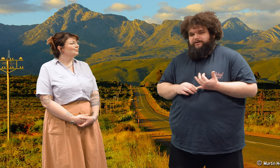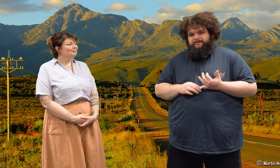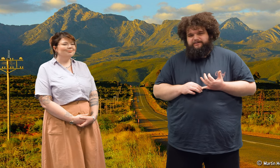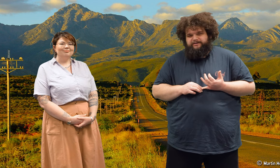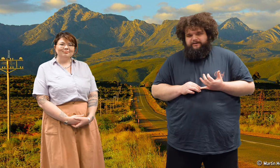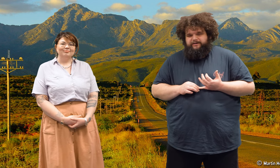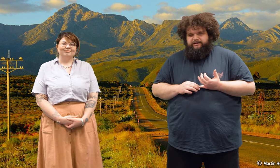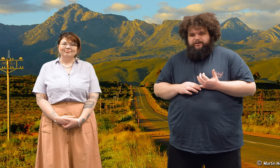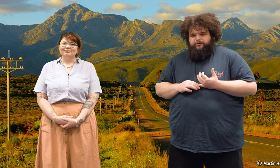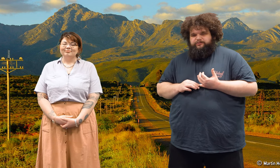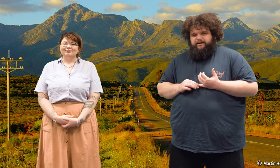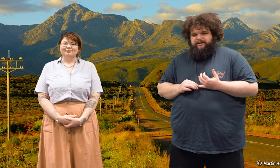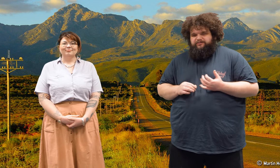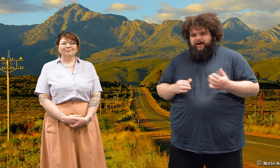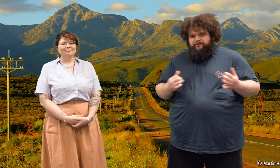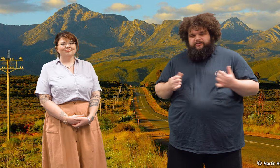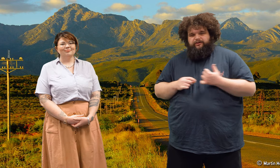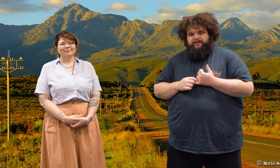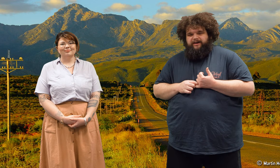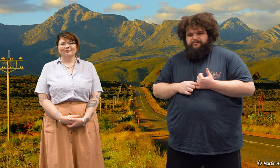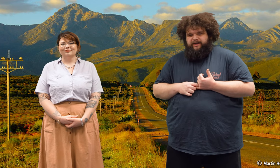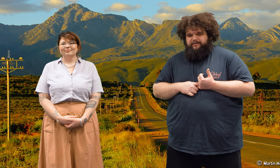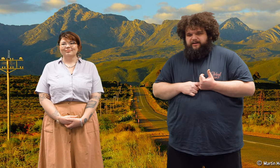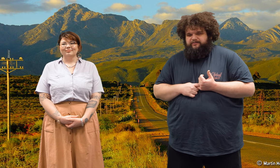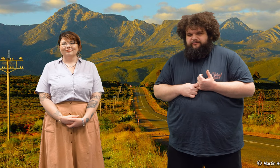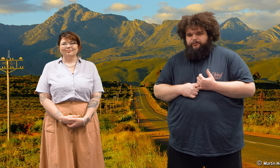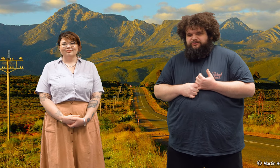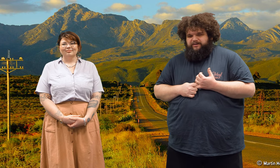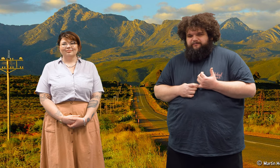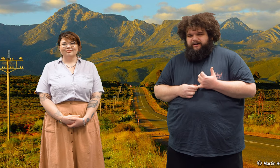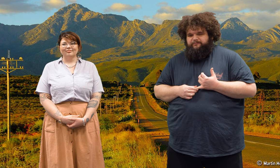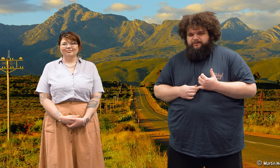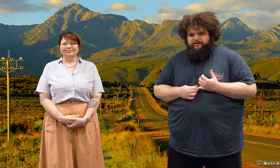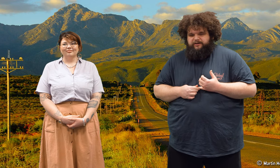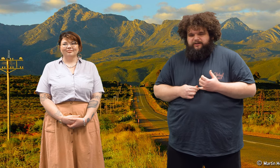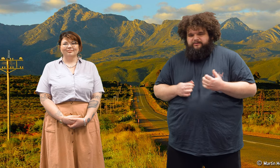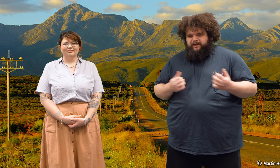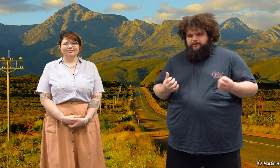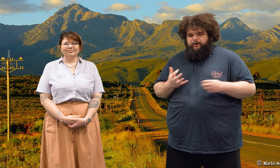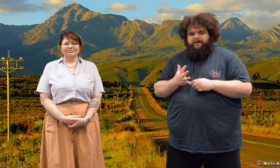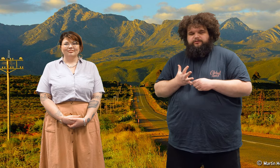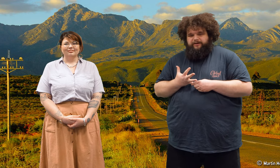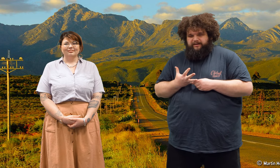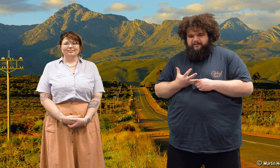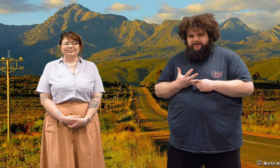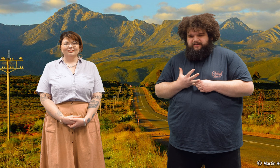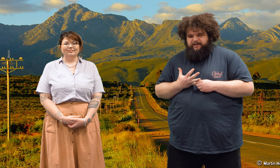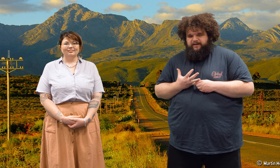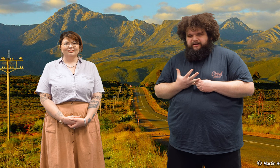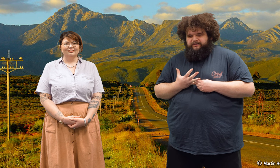The core site covers 130,000 hectares of former sheep farms that the state acquired in 2018, and is